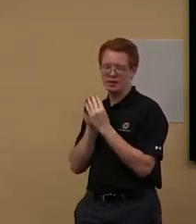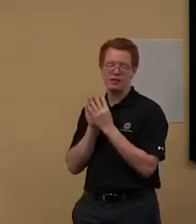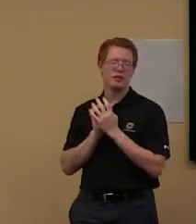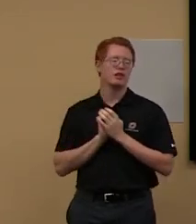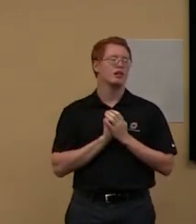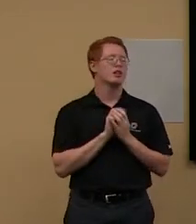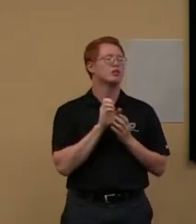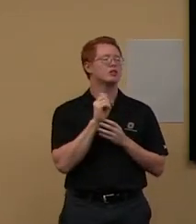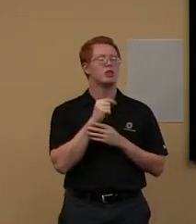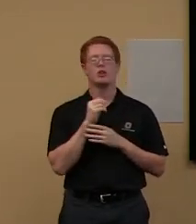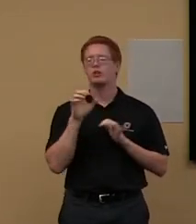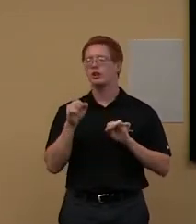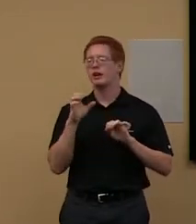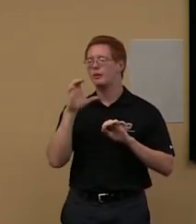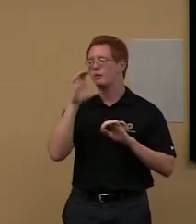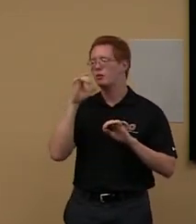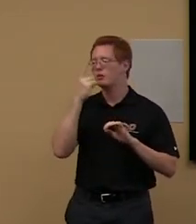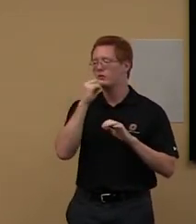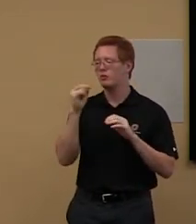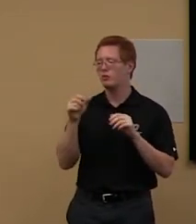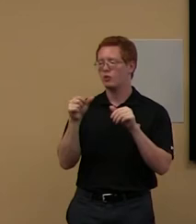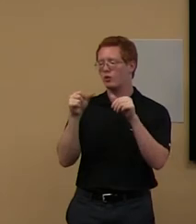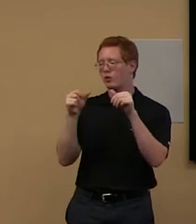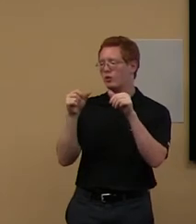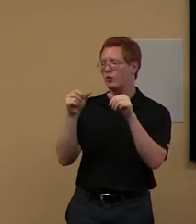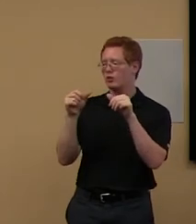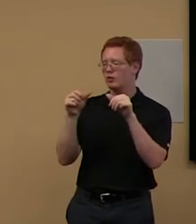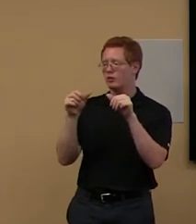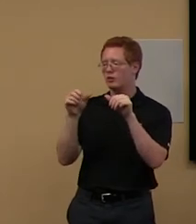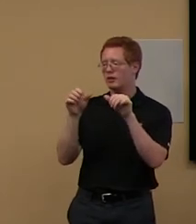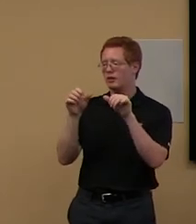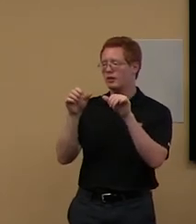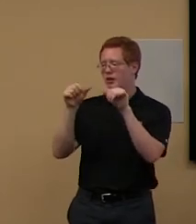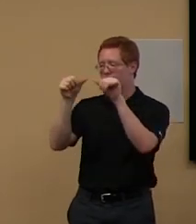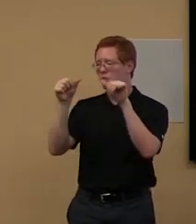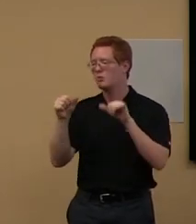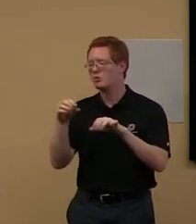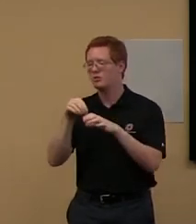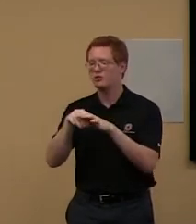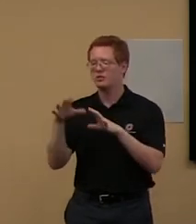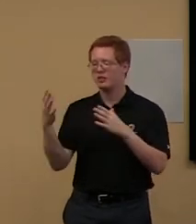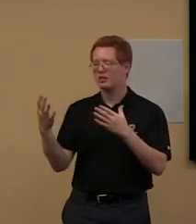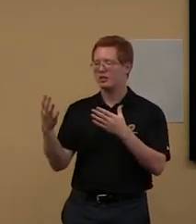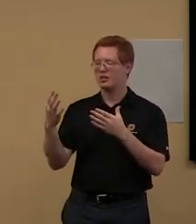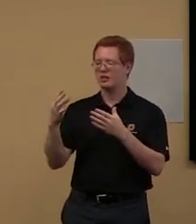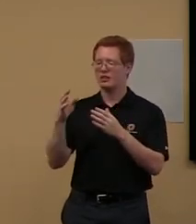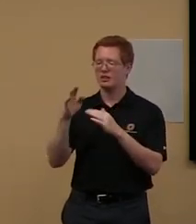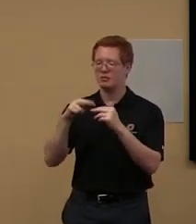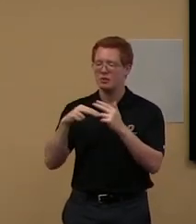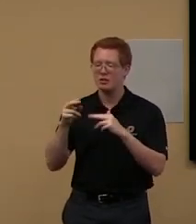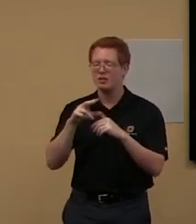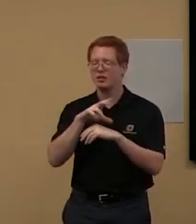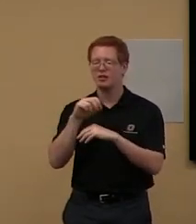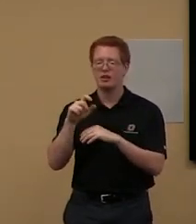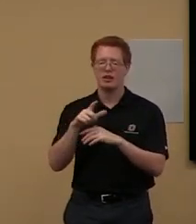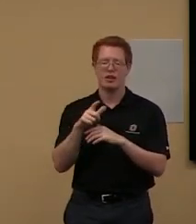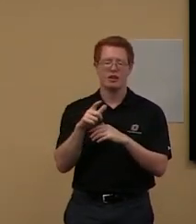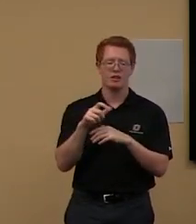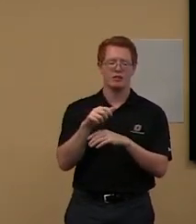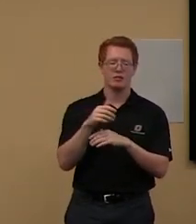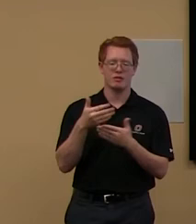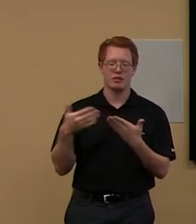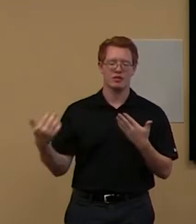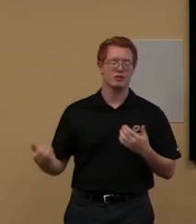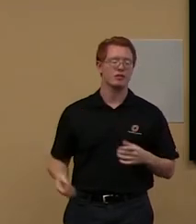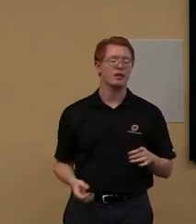in the buildings, um, and ask grad studies if you're, if you need anything. If you're looking for a very specific